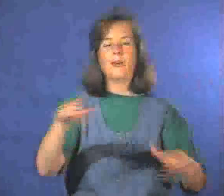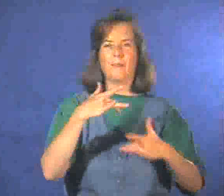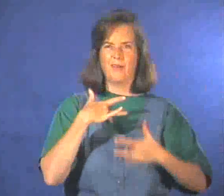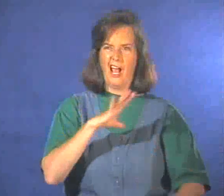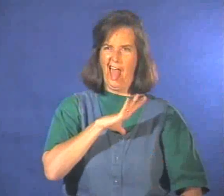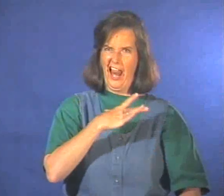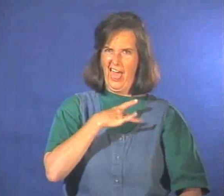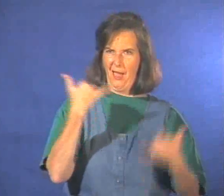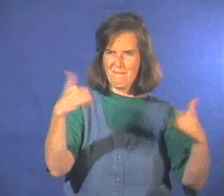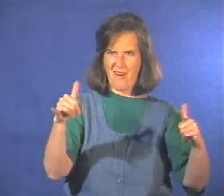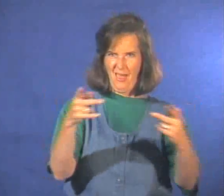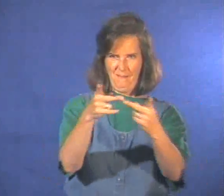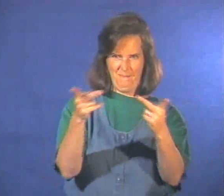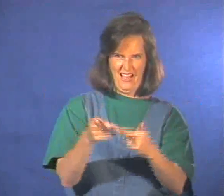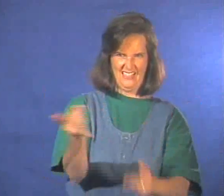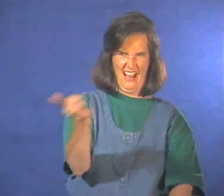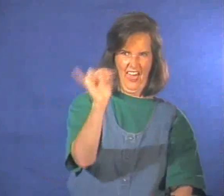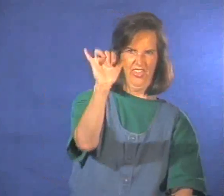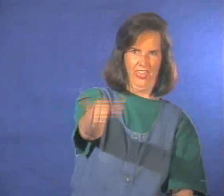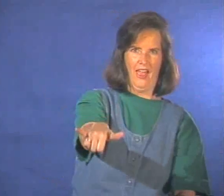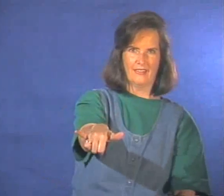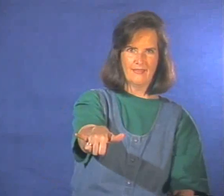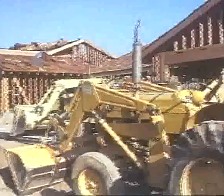Many children like playing in places like this.